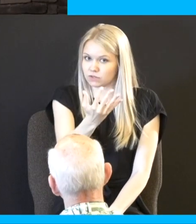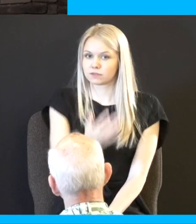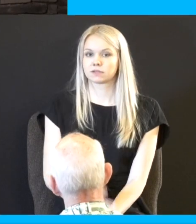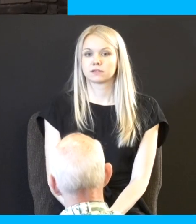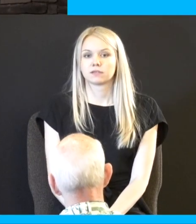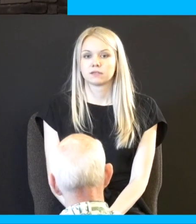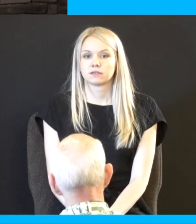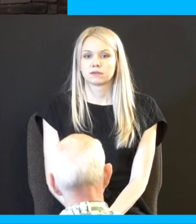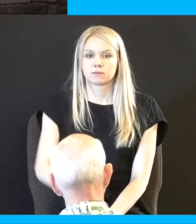back in 1992